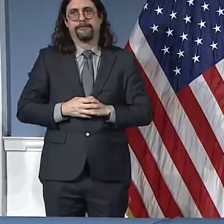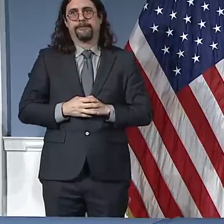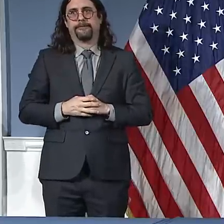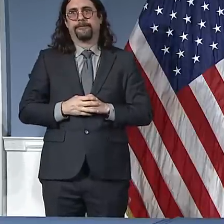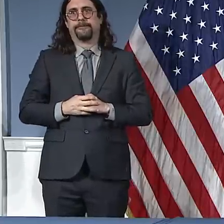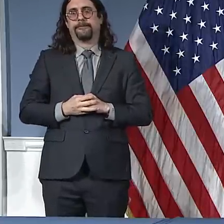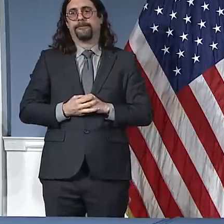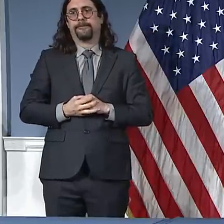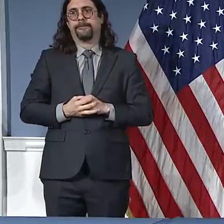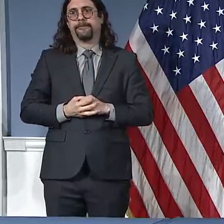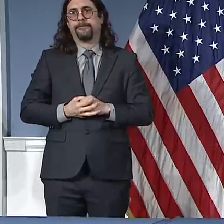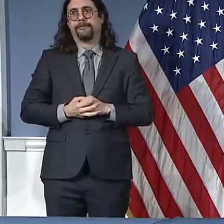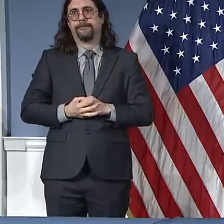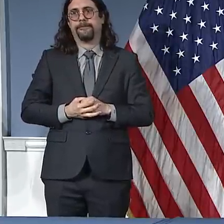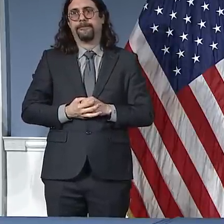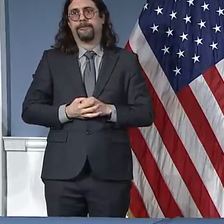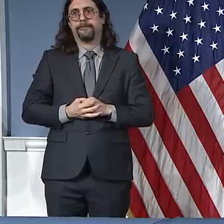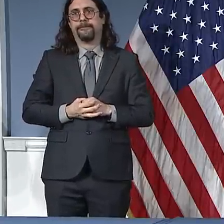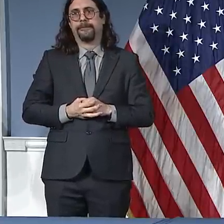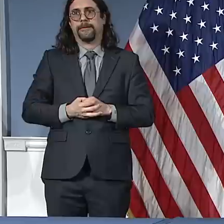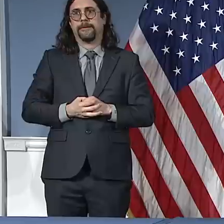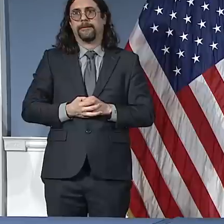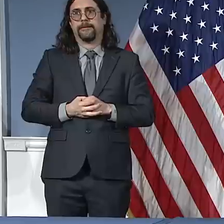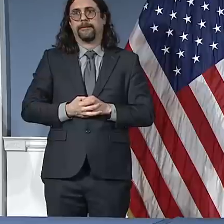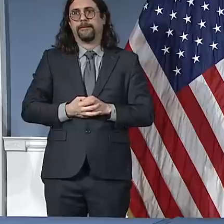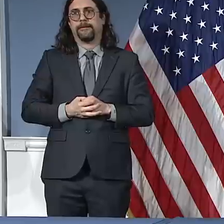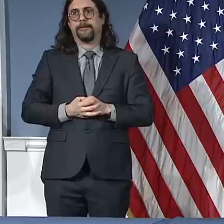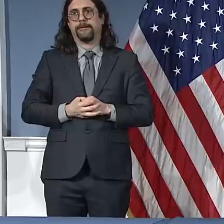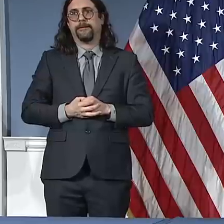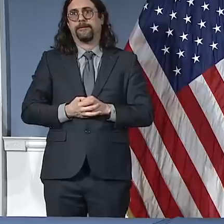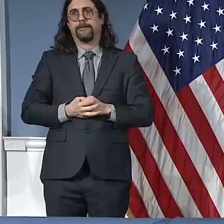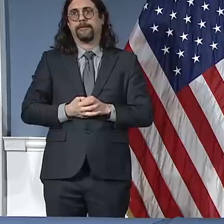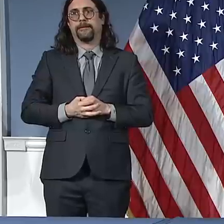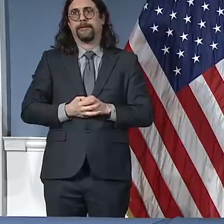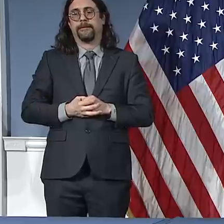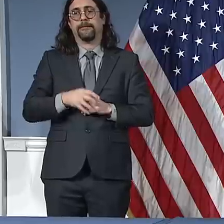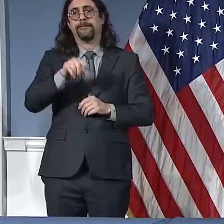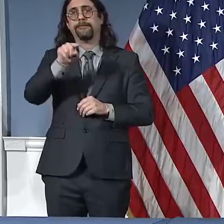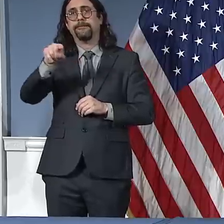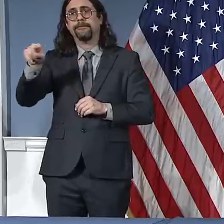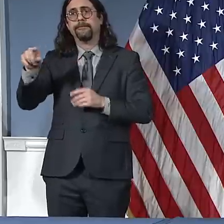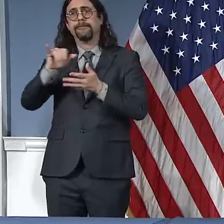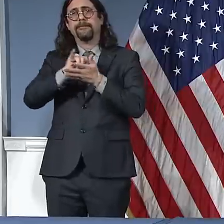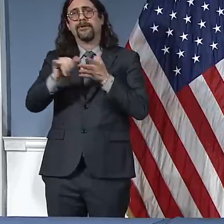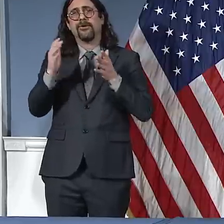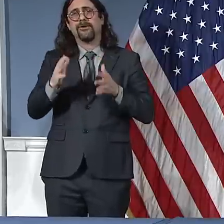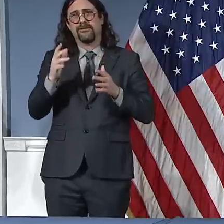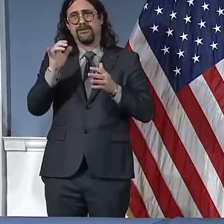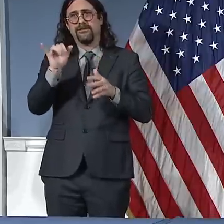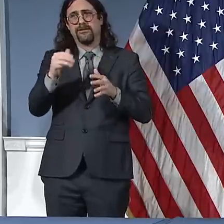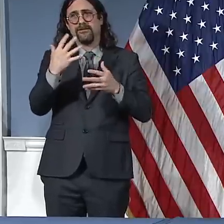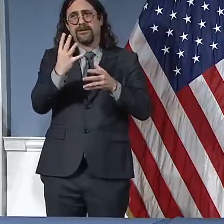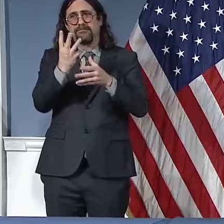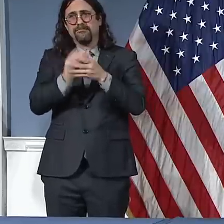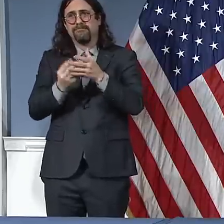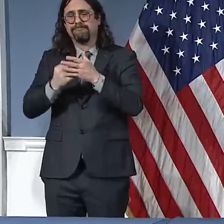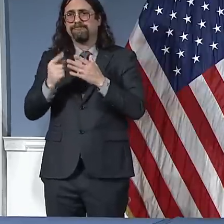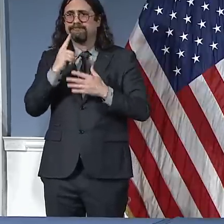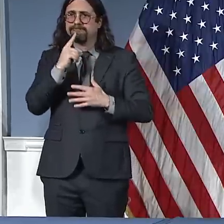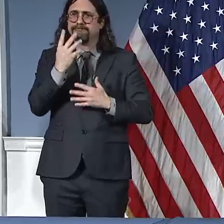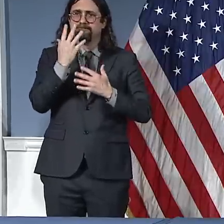really renowned members of our cultural community, the great playwright Terrence McNally,